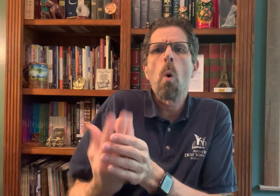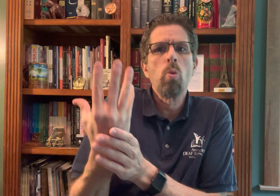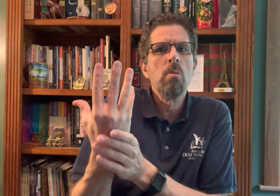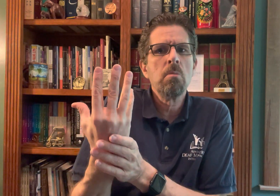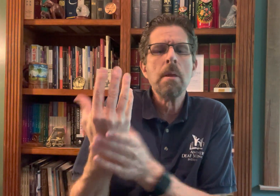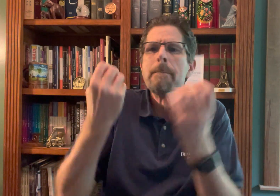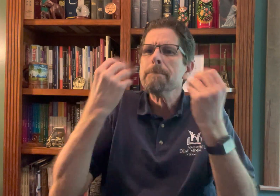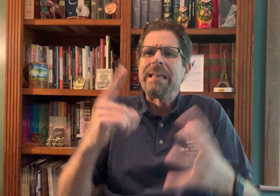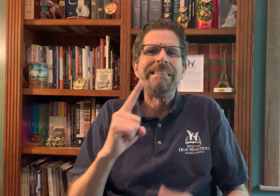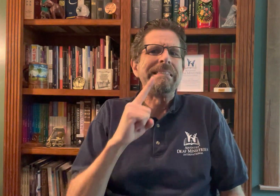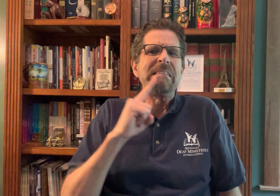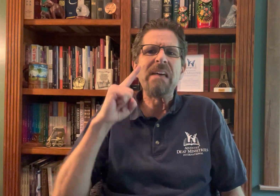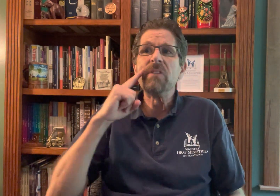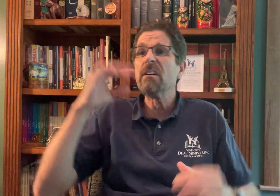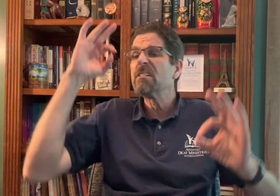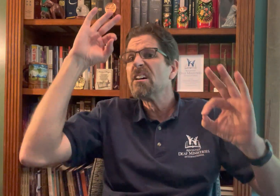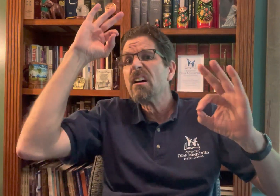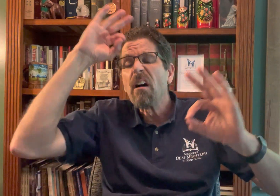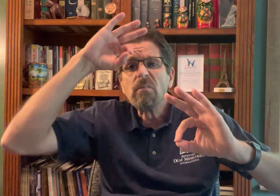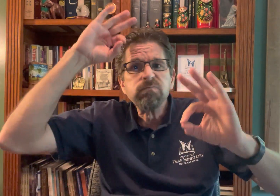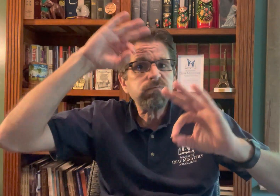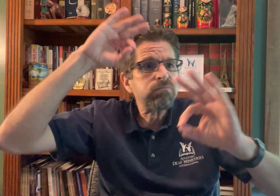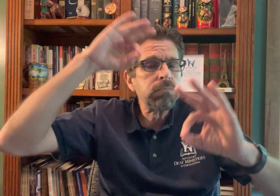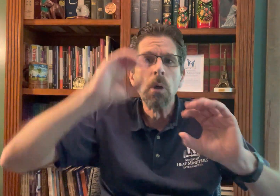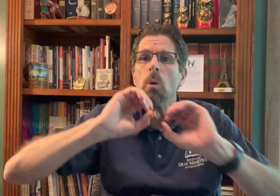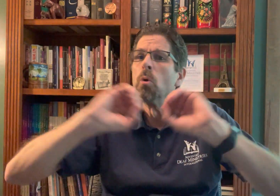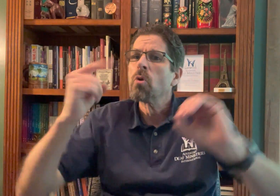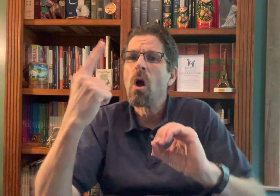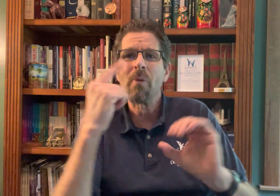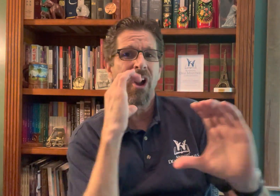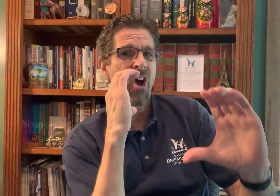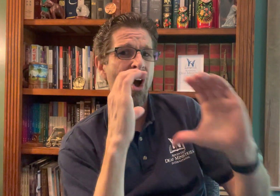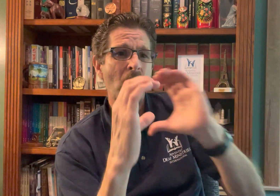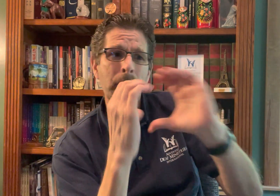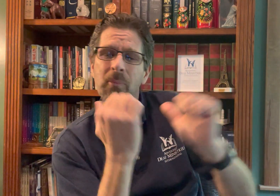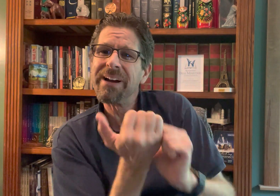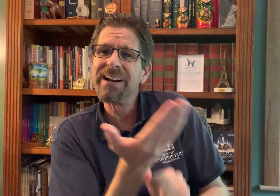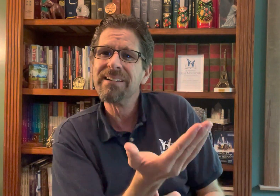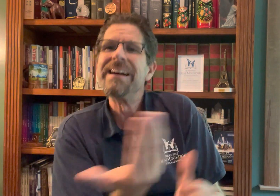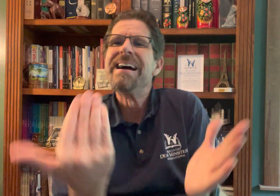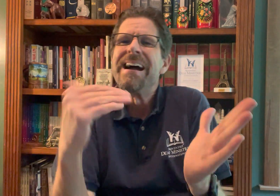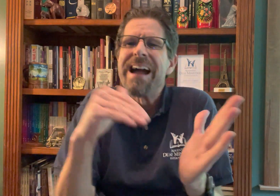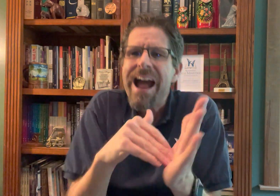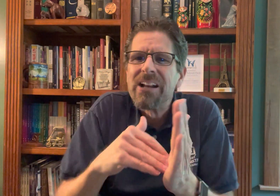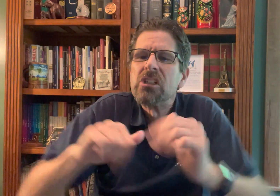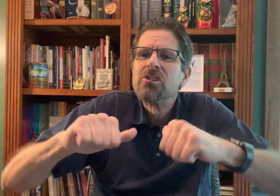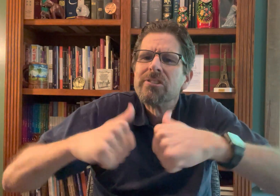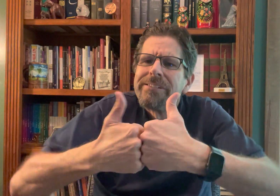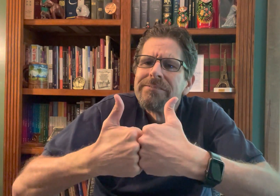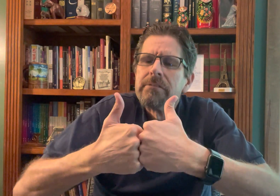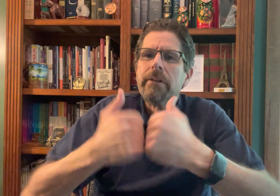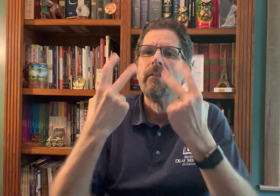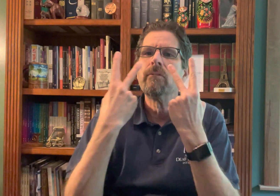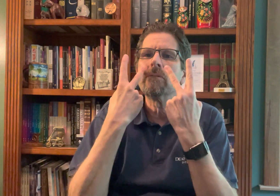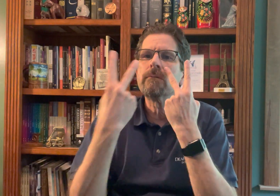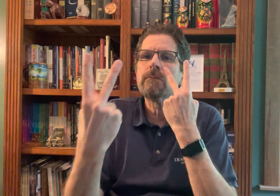And this is one way we can provide continual spiritual growth. Again,